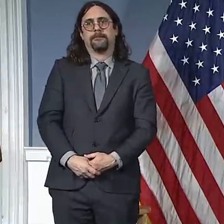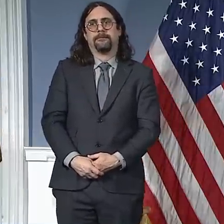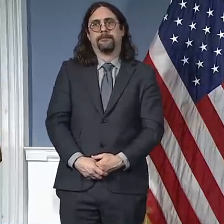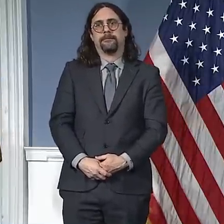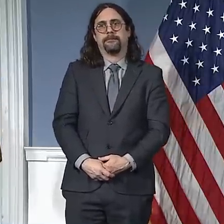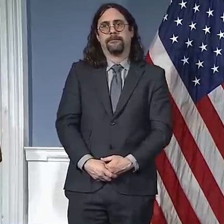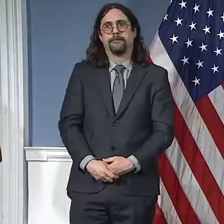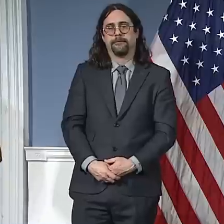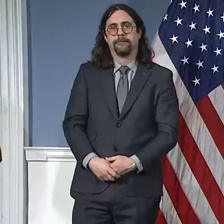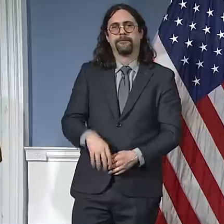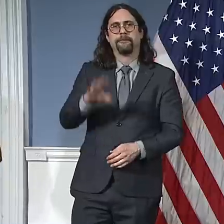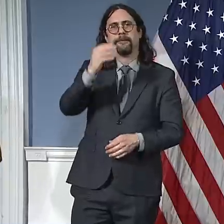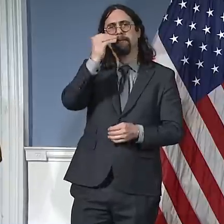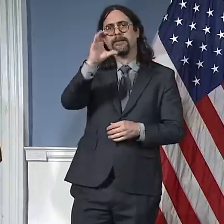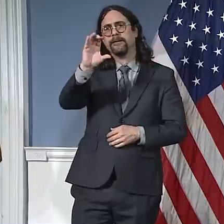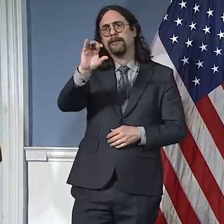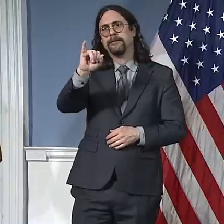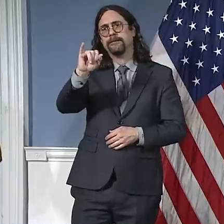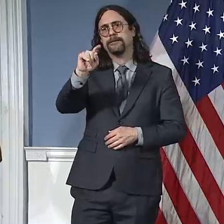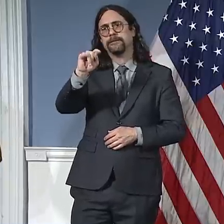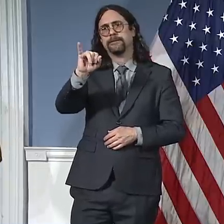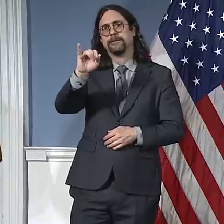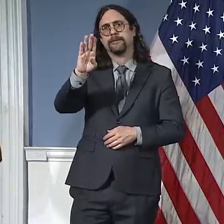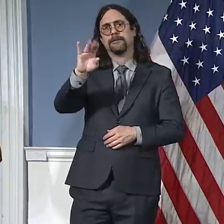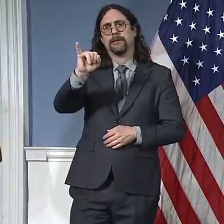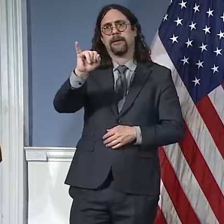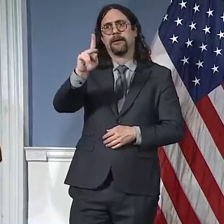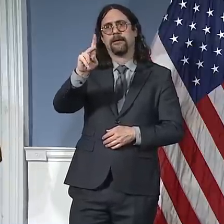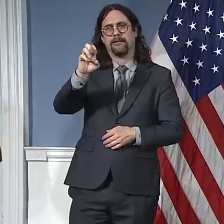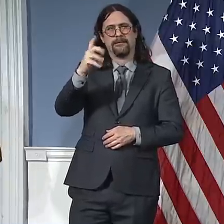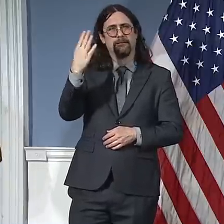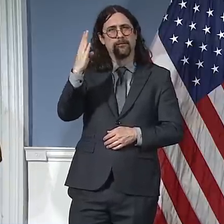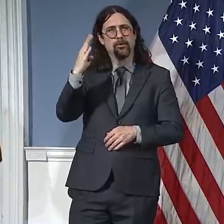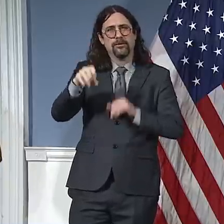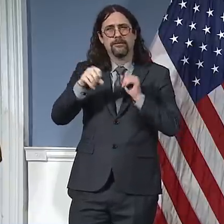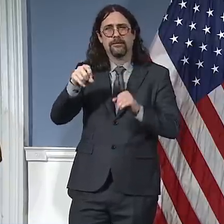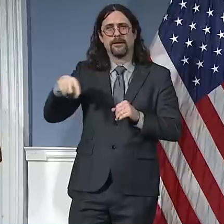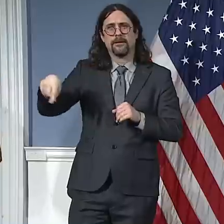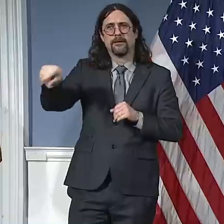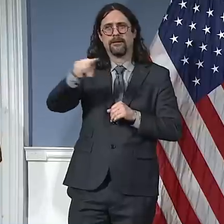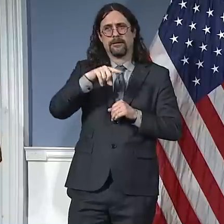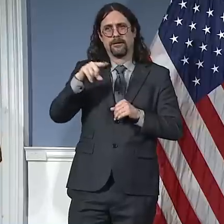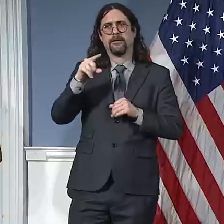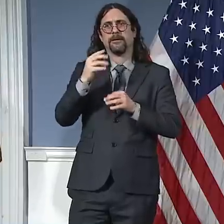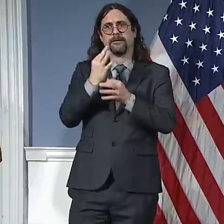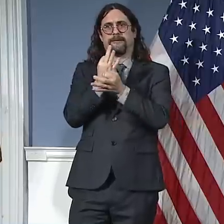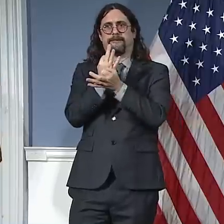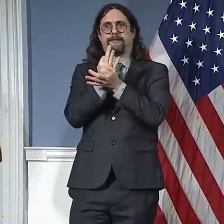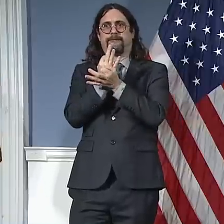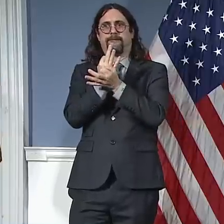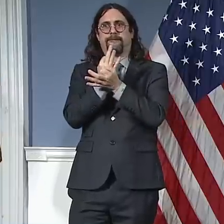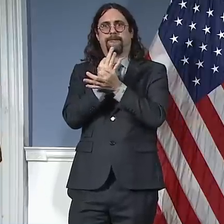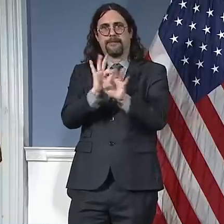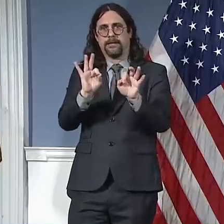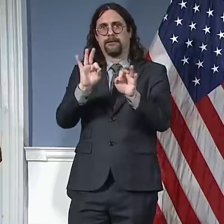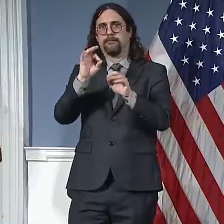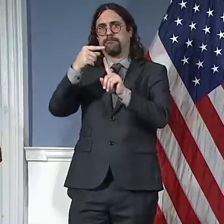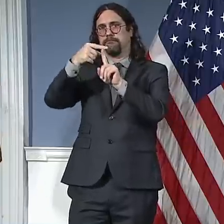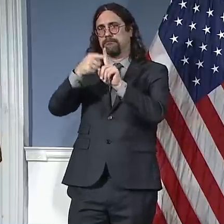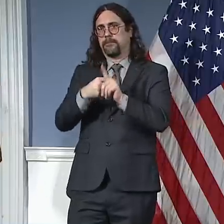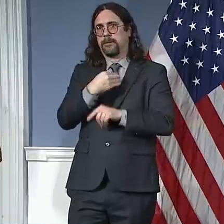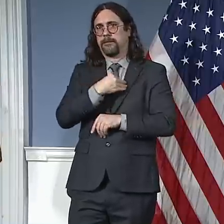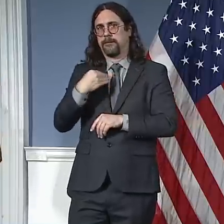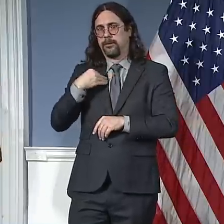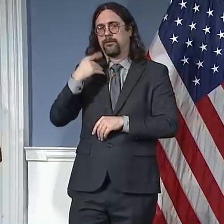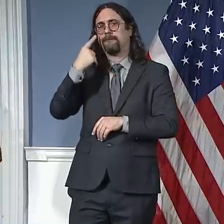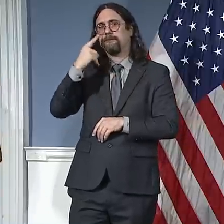I want to thank them and all, like so many other private sector companies that are stepping up, thank them for that effort. I know they're going